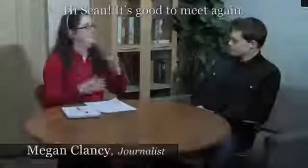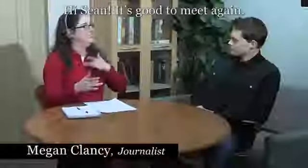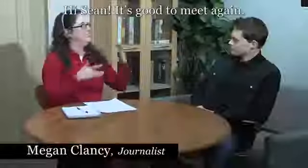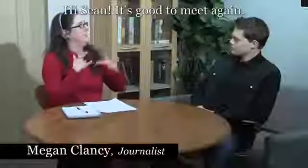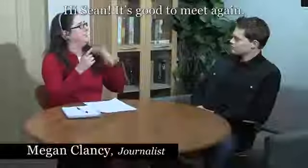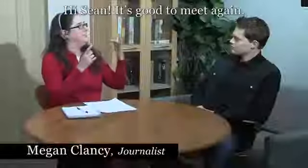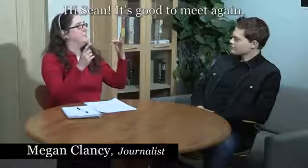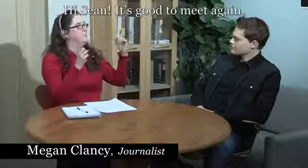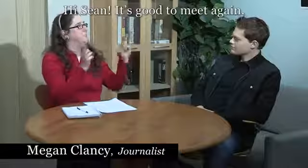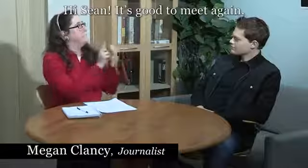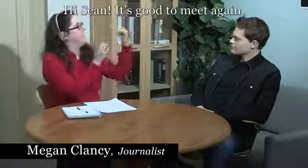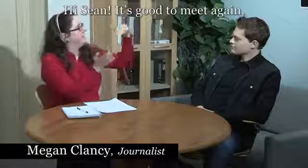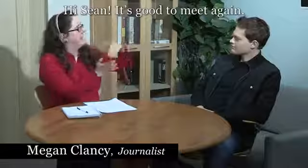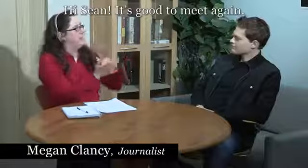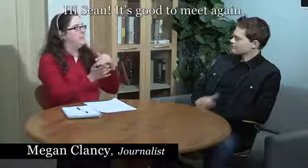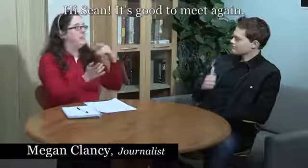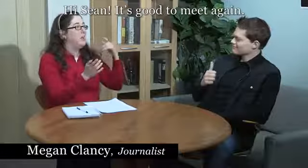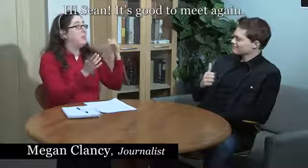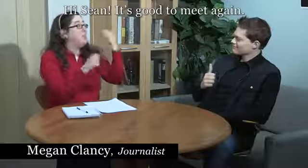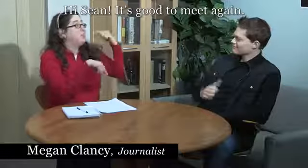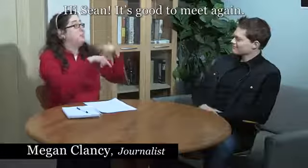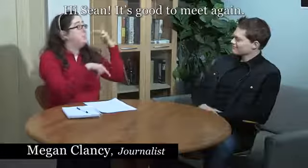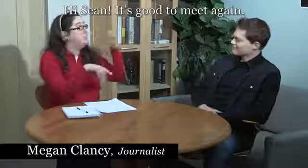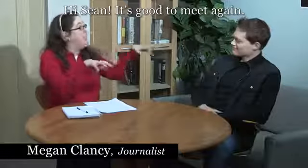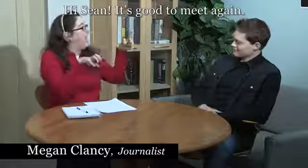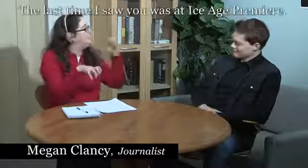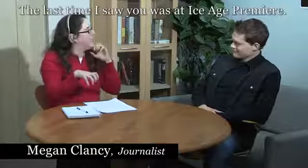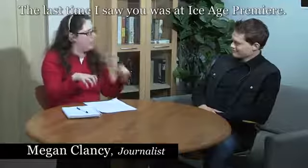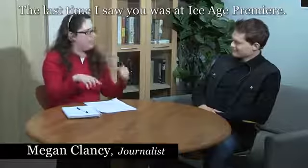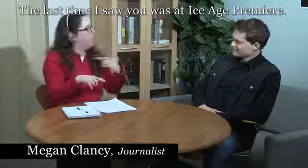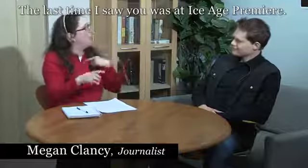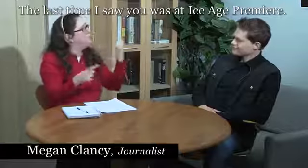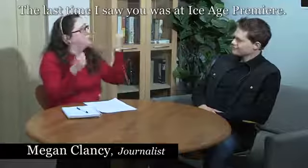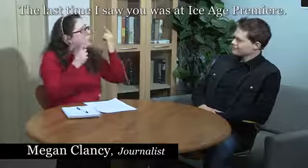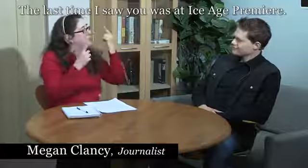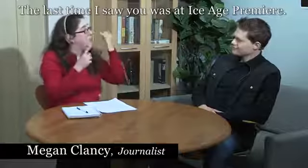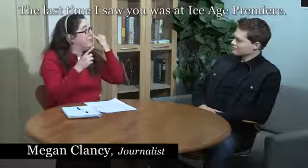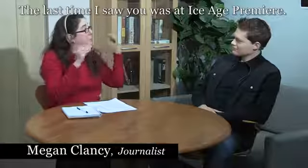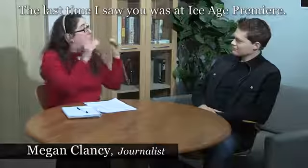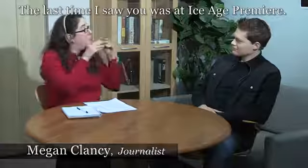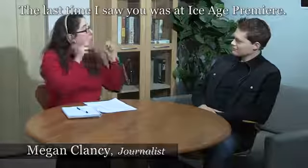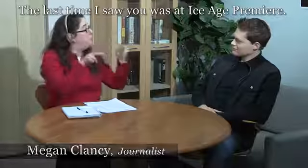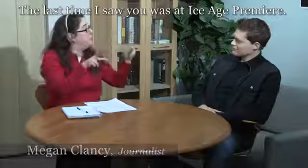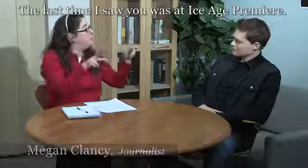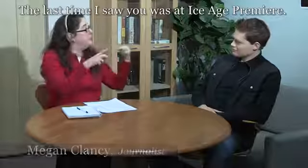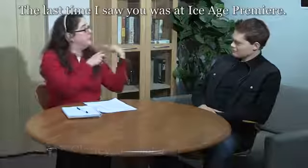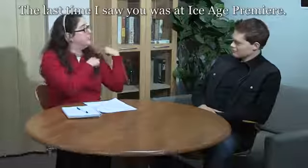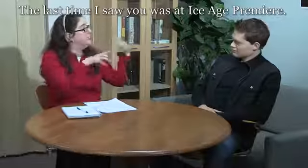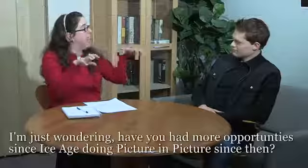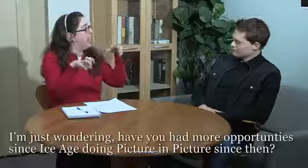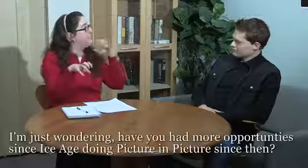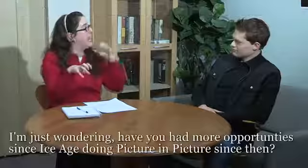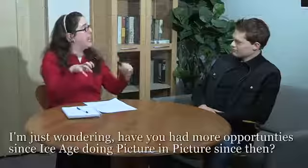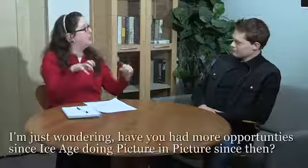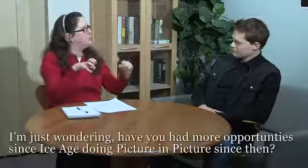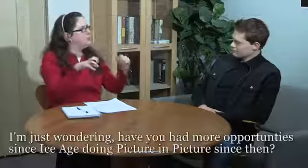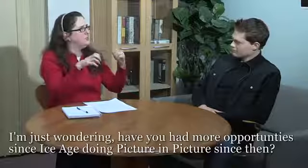Hi Sean, I'm excited to meet you again. Last time I saw you was at the Ice Age premiere. I was just wondering, any more